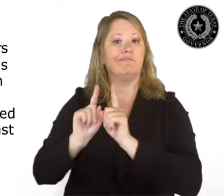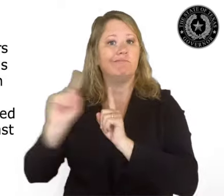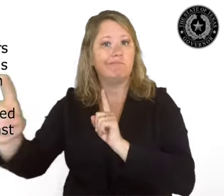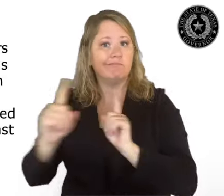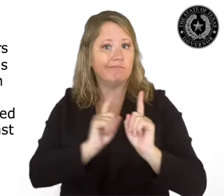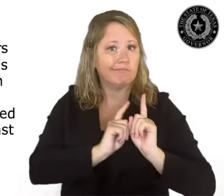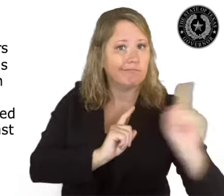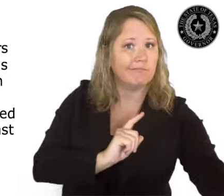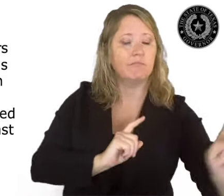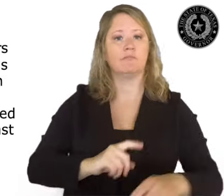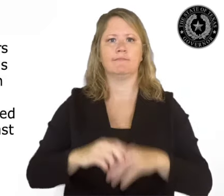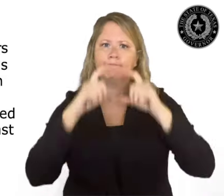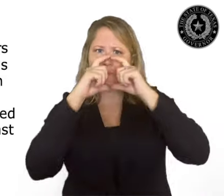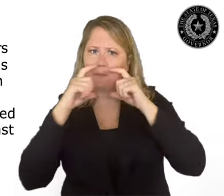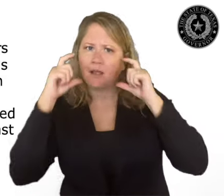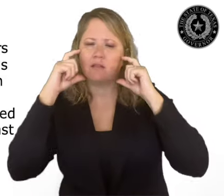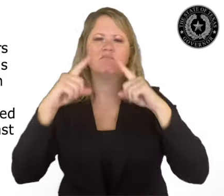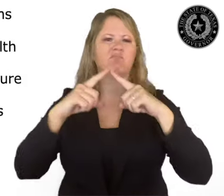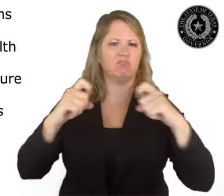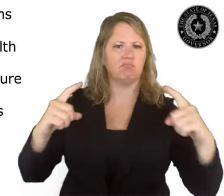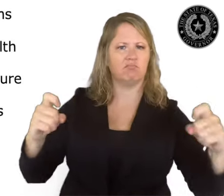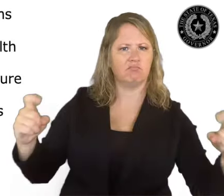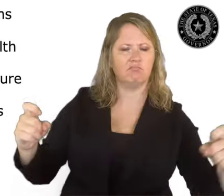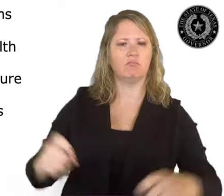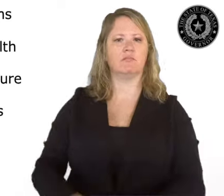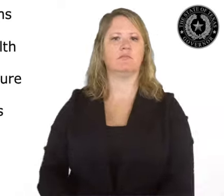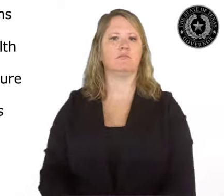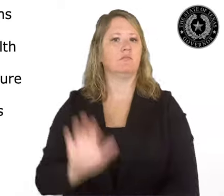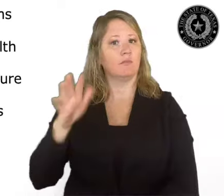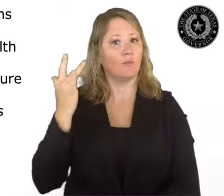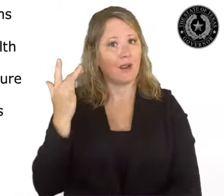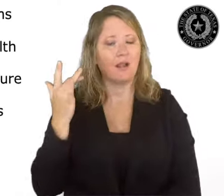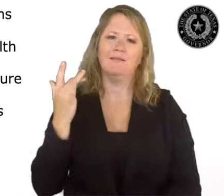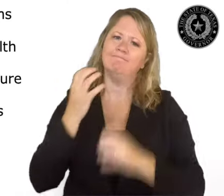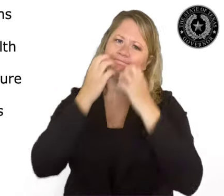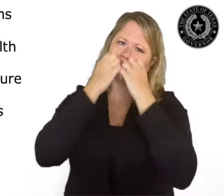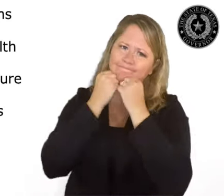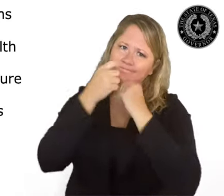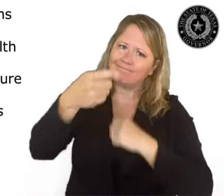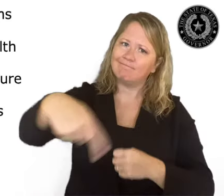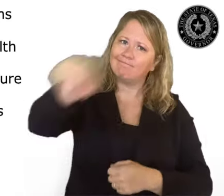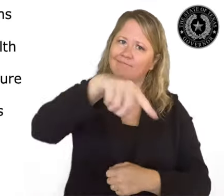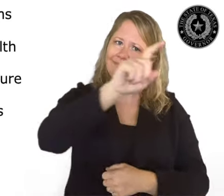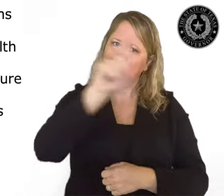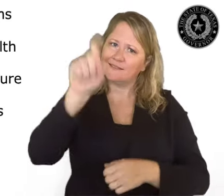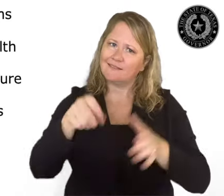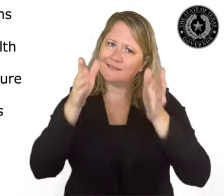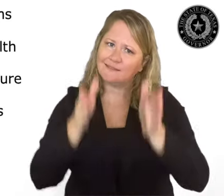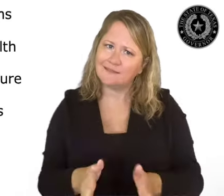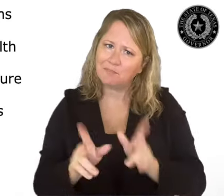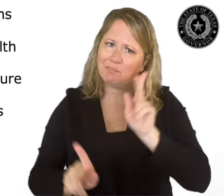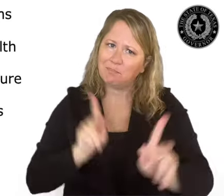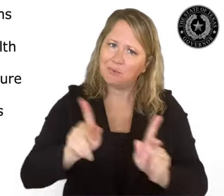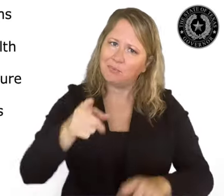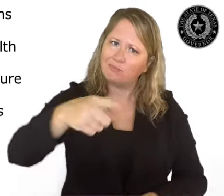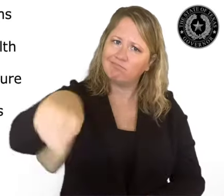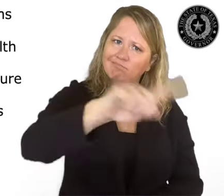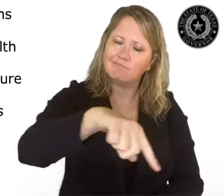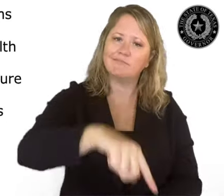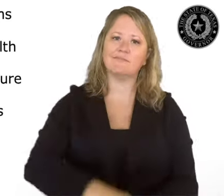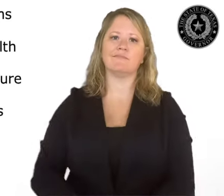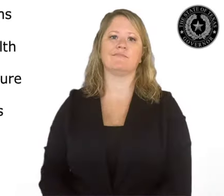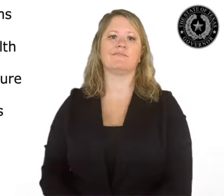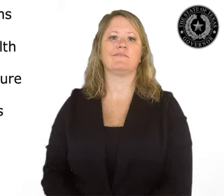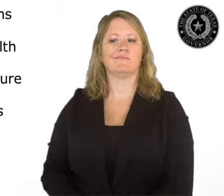aimed at using the least restrictive means available to protect the health and safety of Texans and ensure an